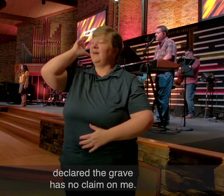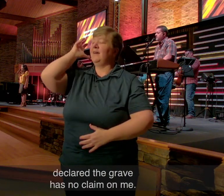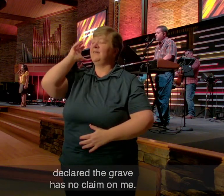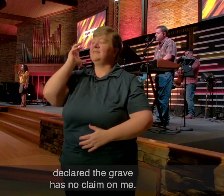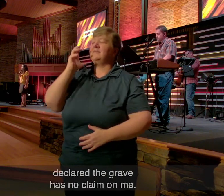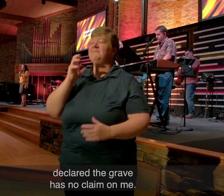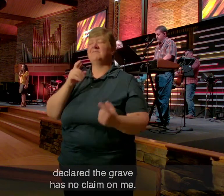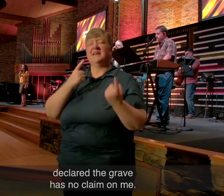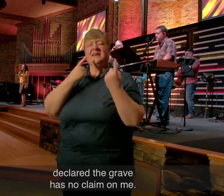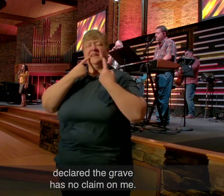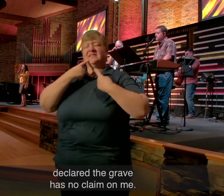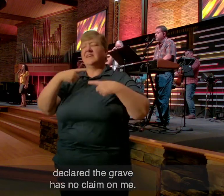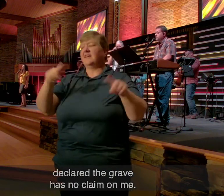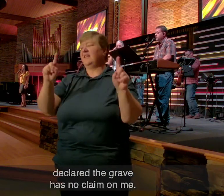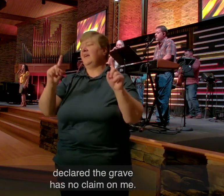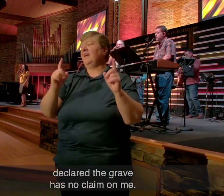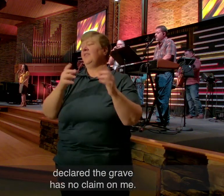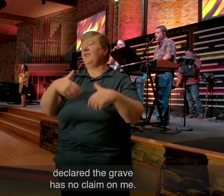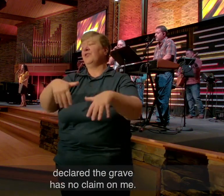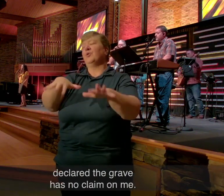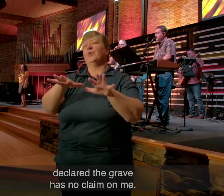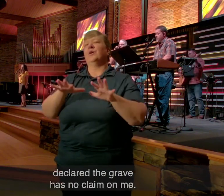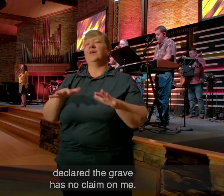Declared